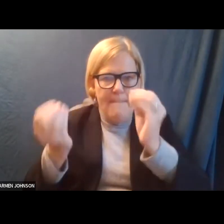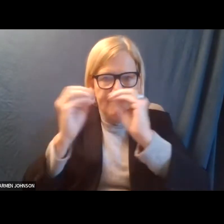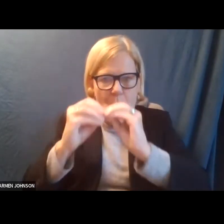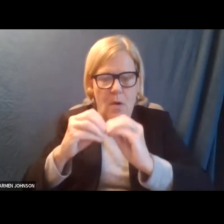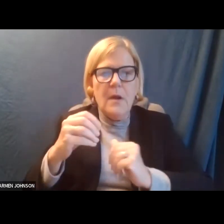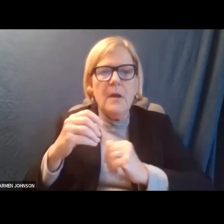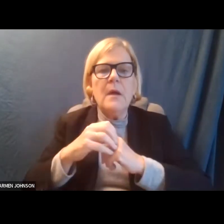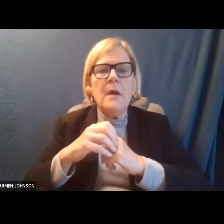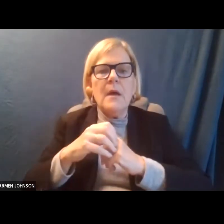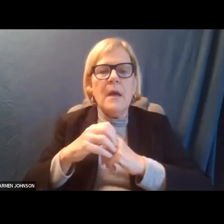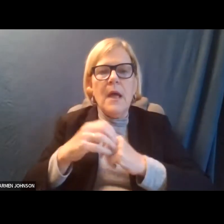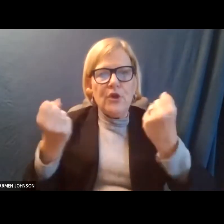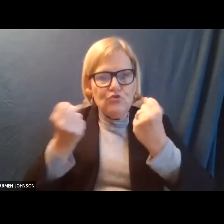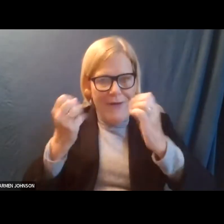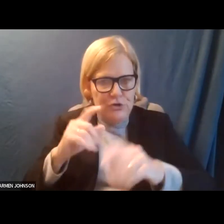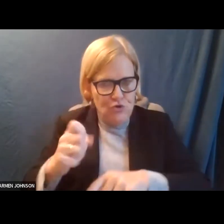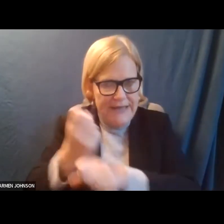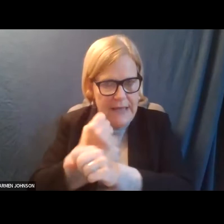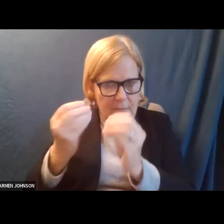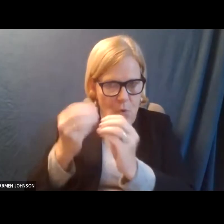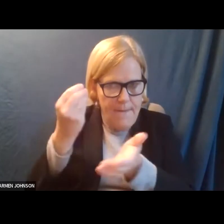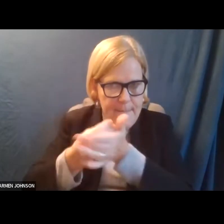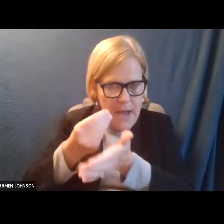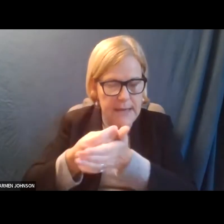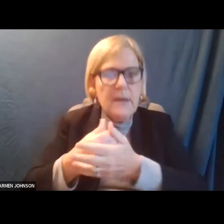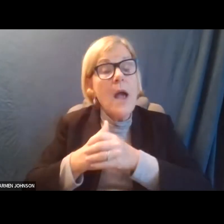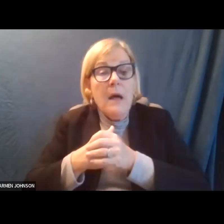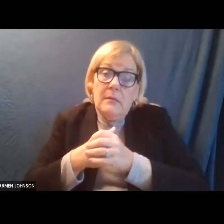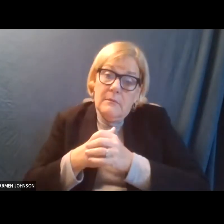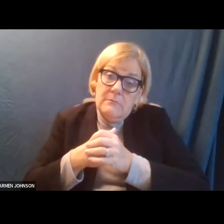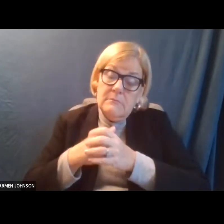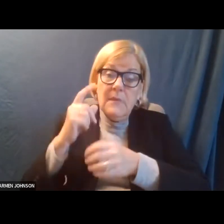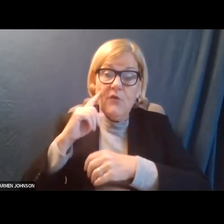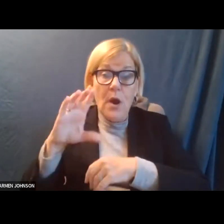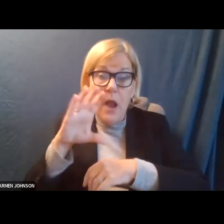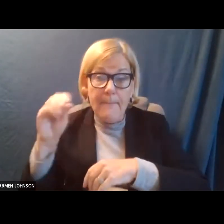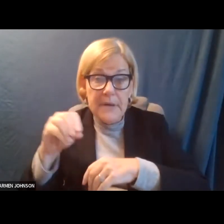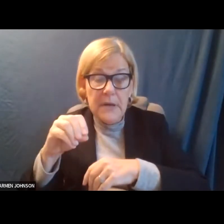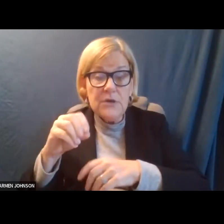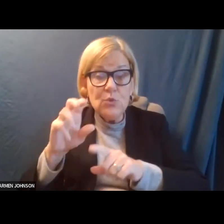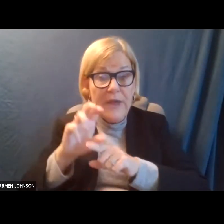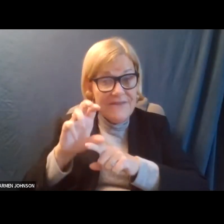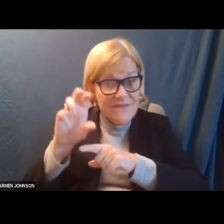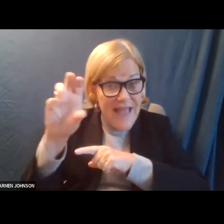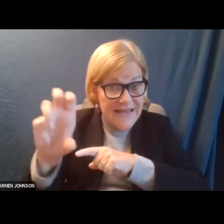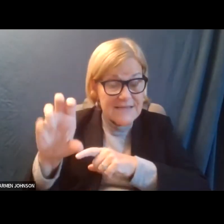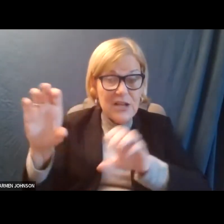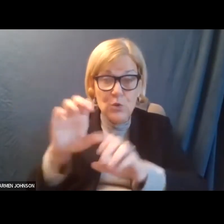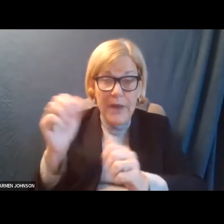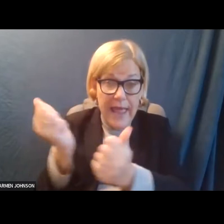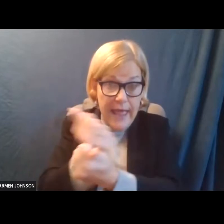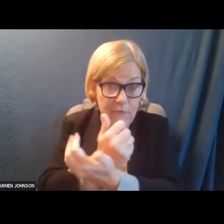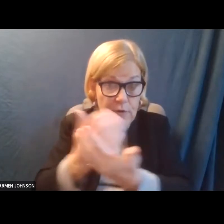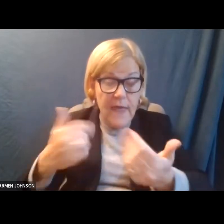They, the, the operators should get more money. Well, in order for a company to invest and do everything